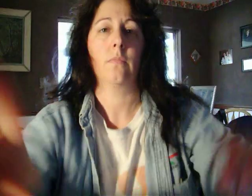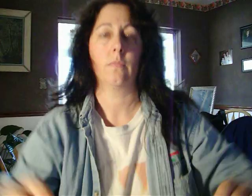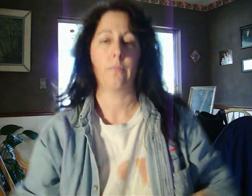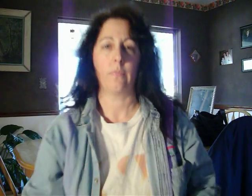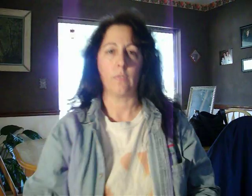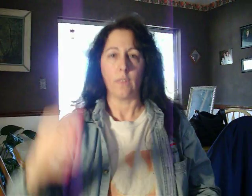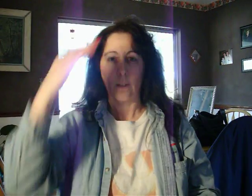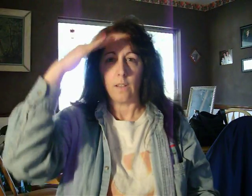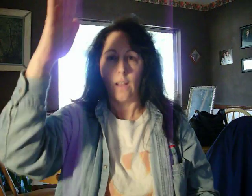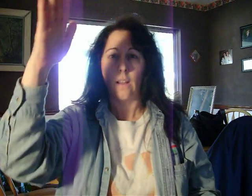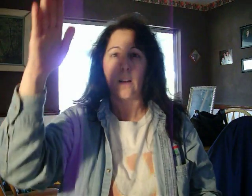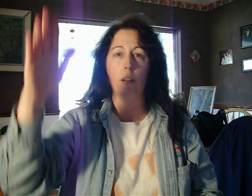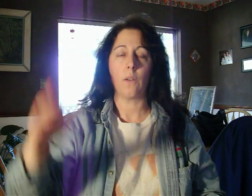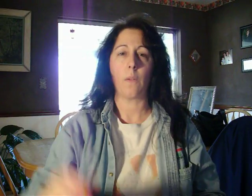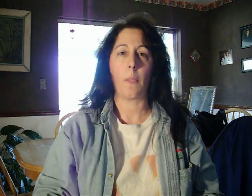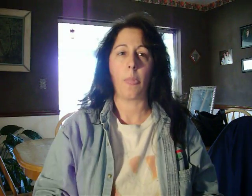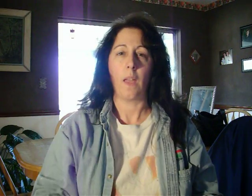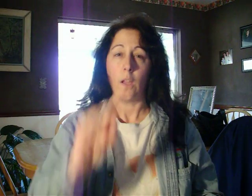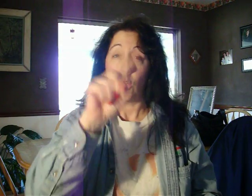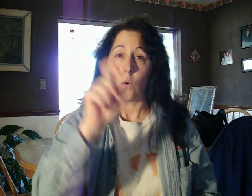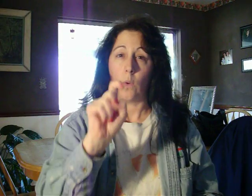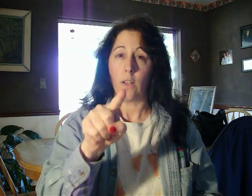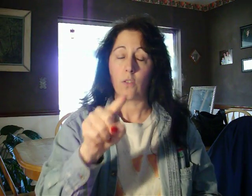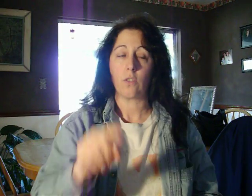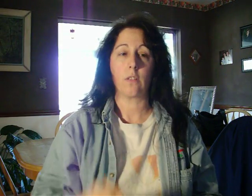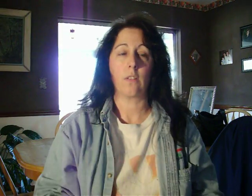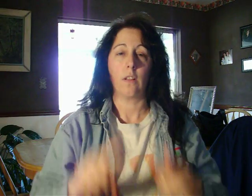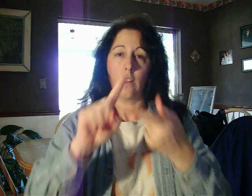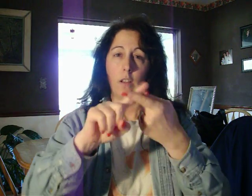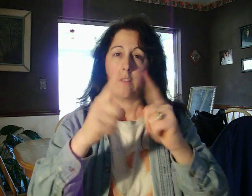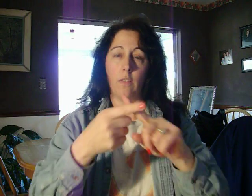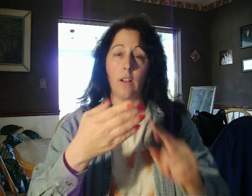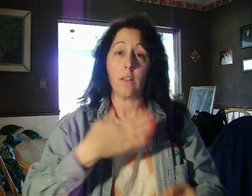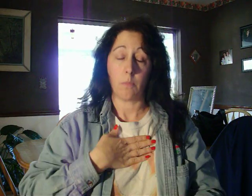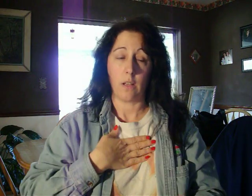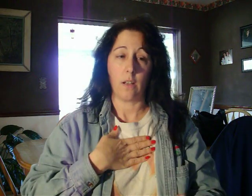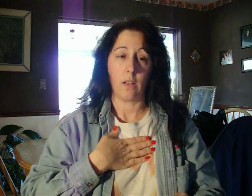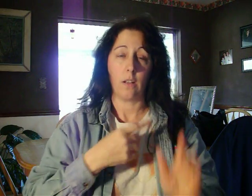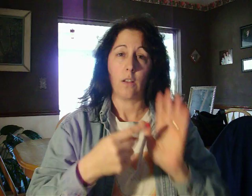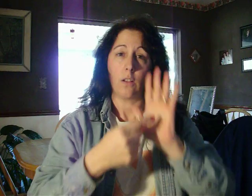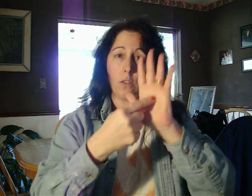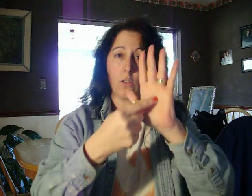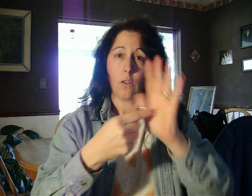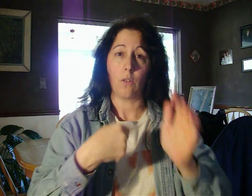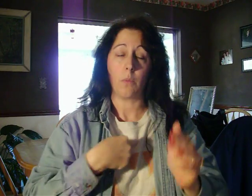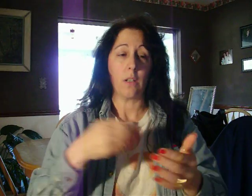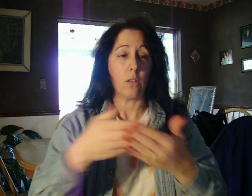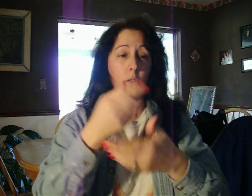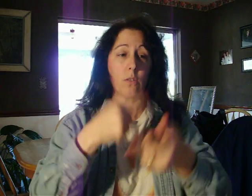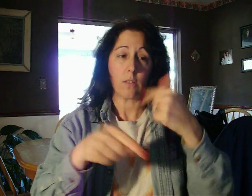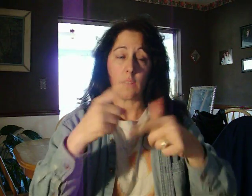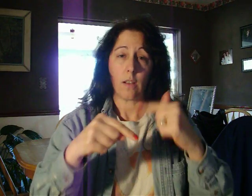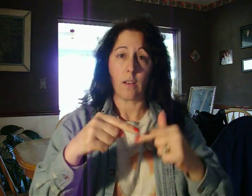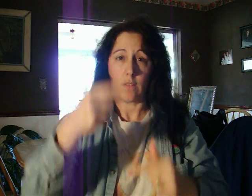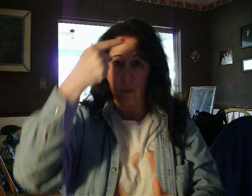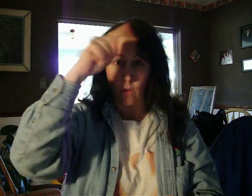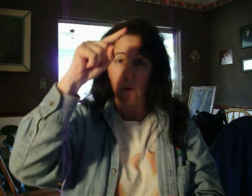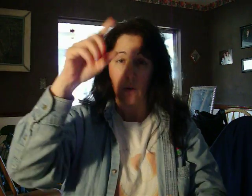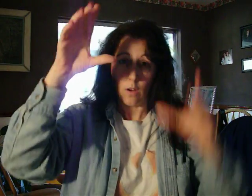Four million programs. New classes start soon. Call today at 423640077. January, the college. We're